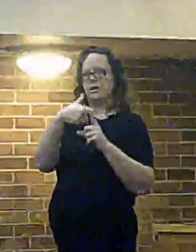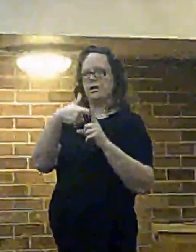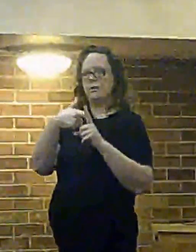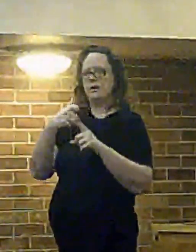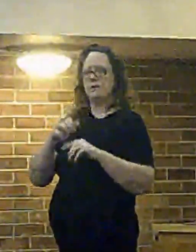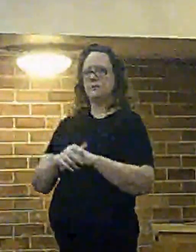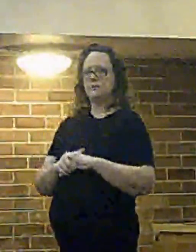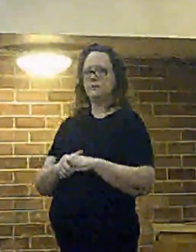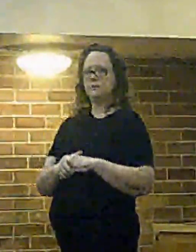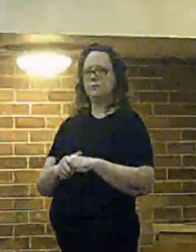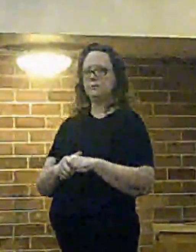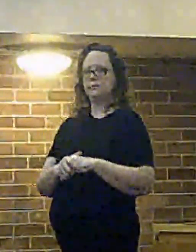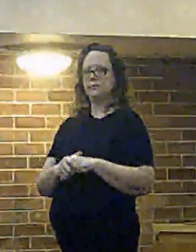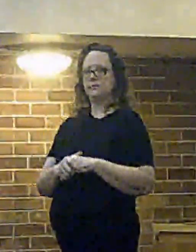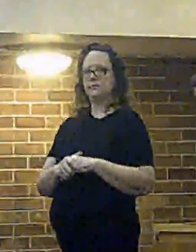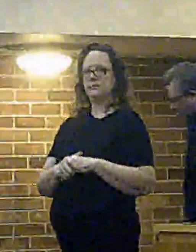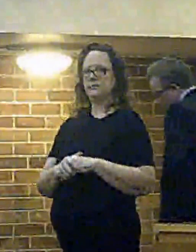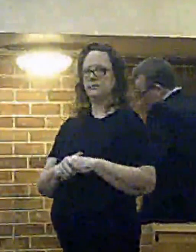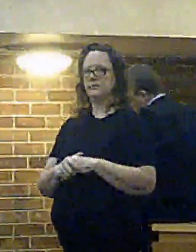your heart? I'll let the gail.